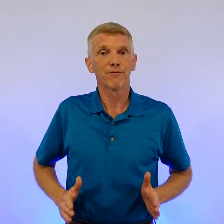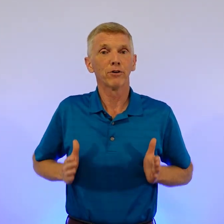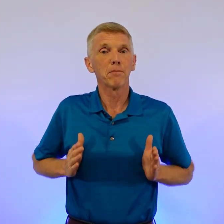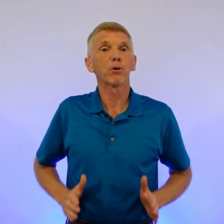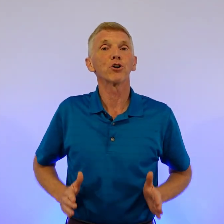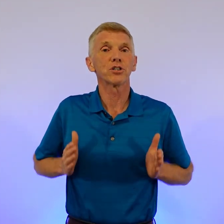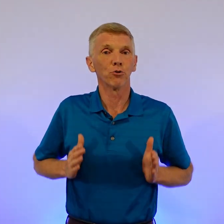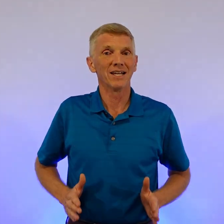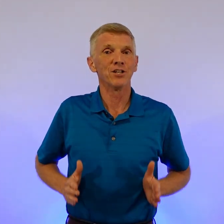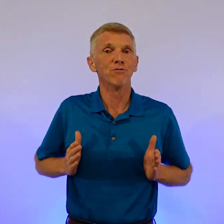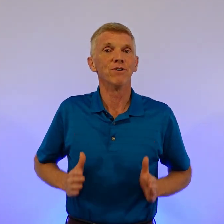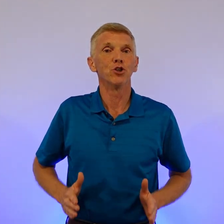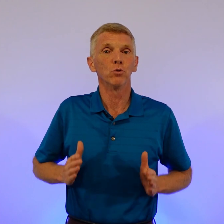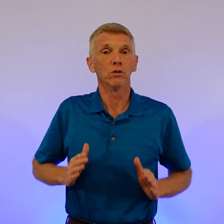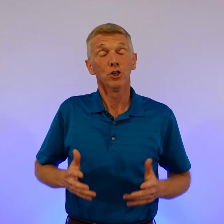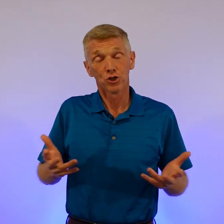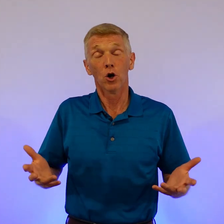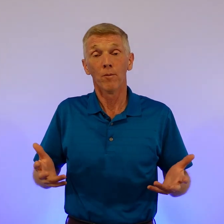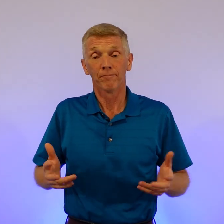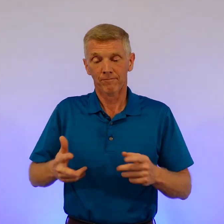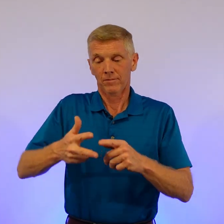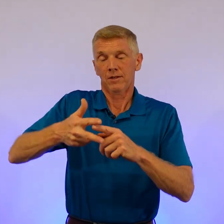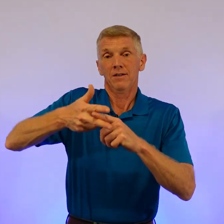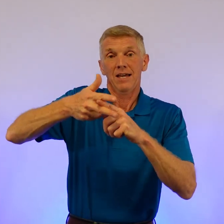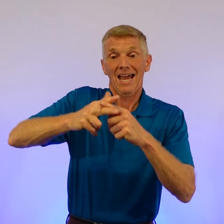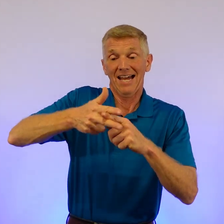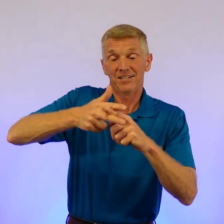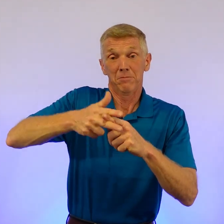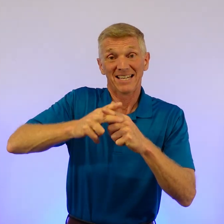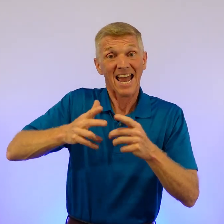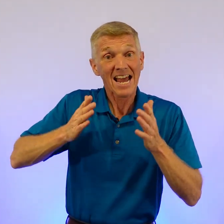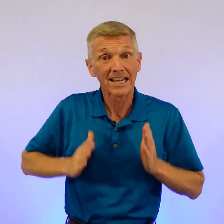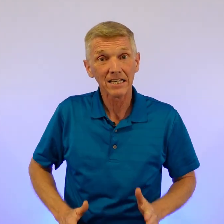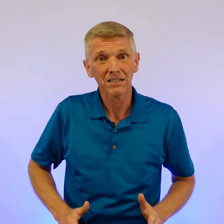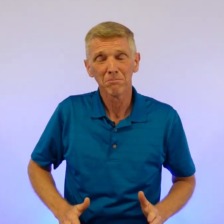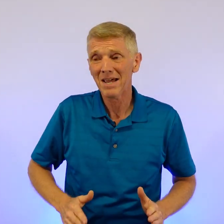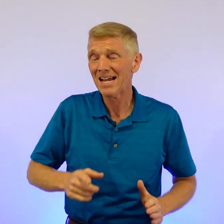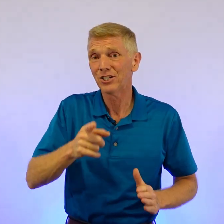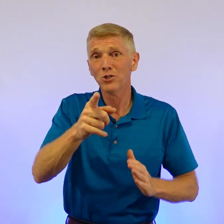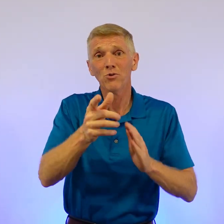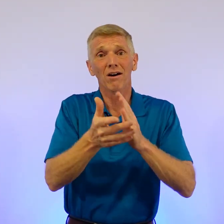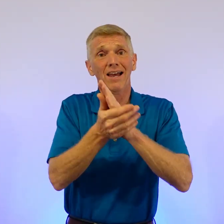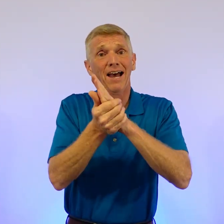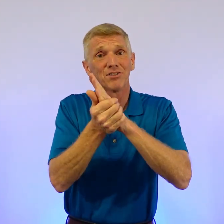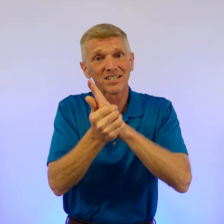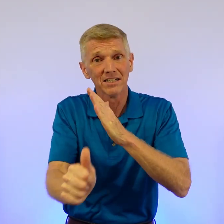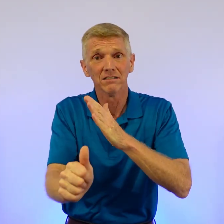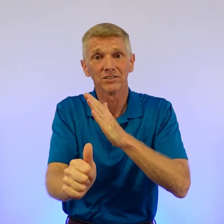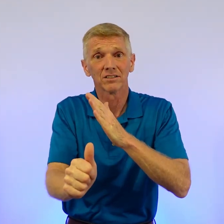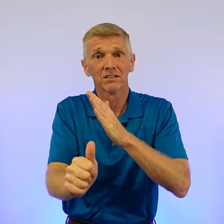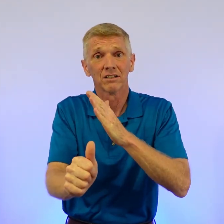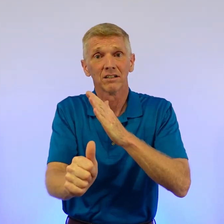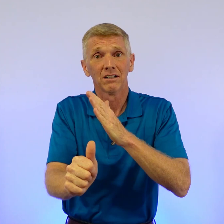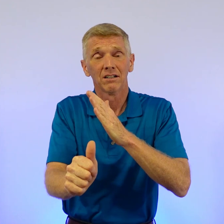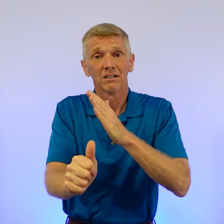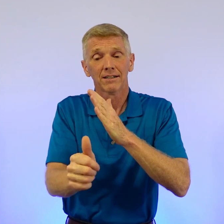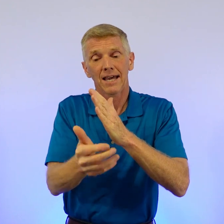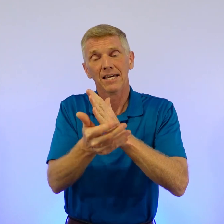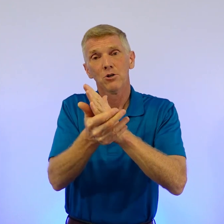for a person or an individual. So, as a mechanic, man, you have skills, okay? You